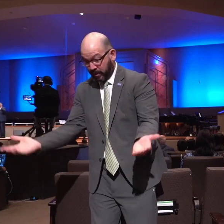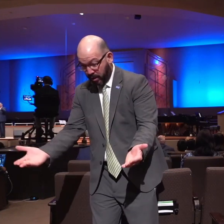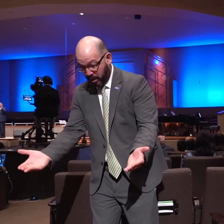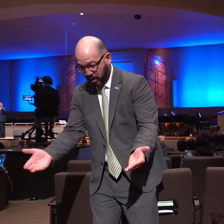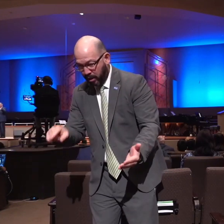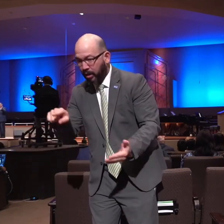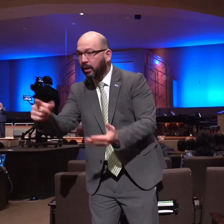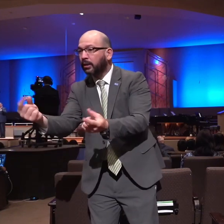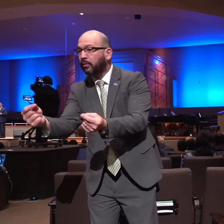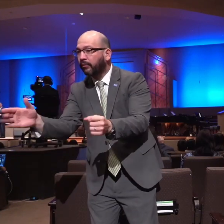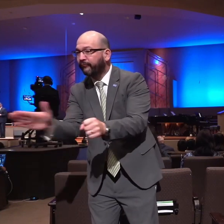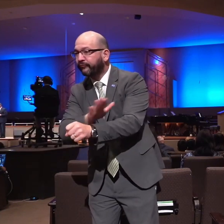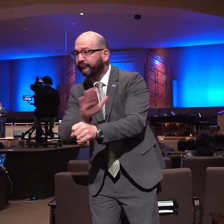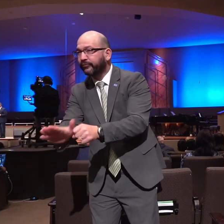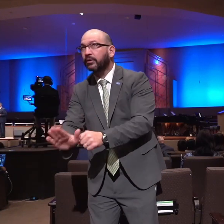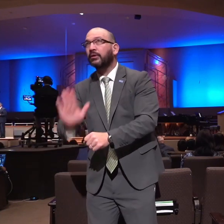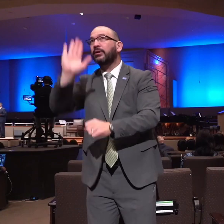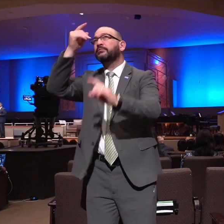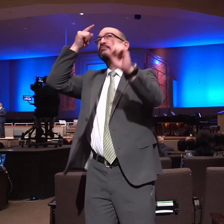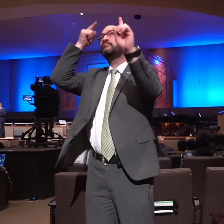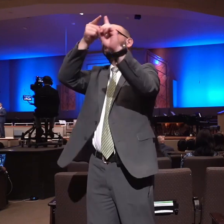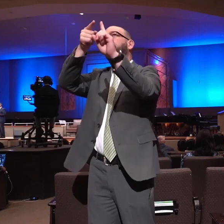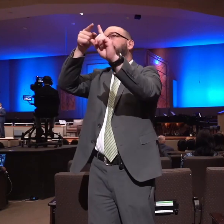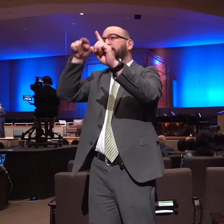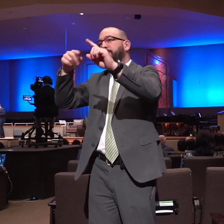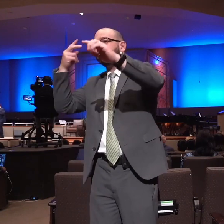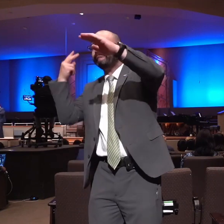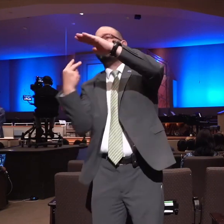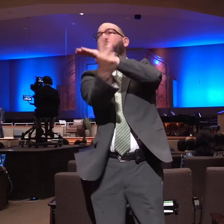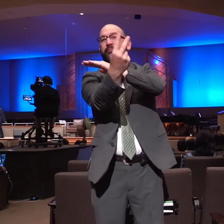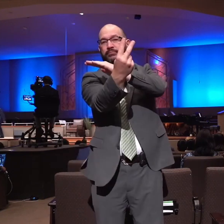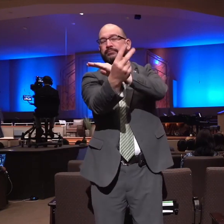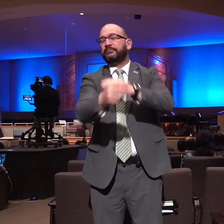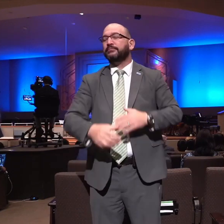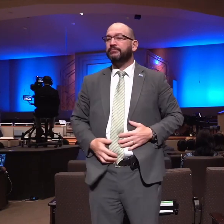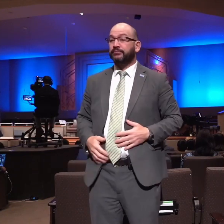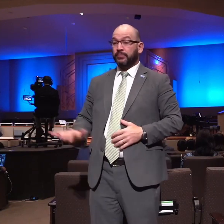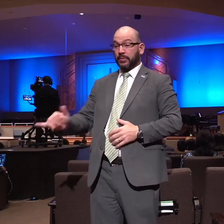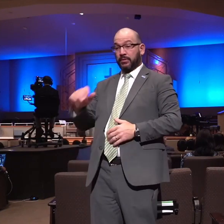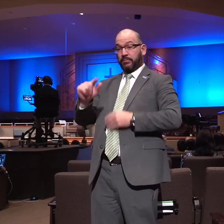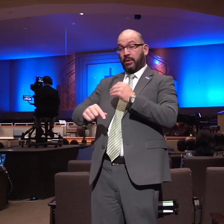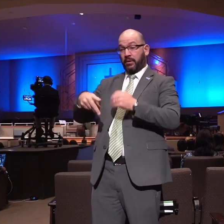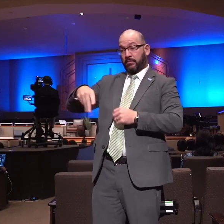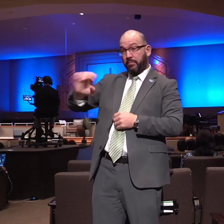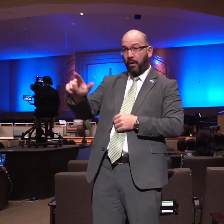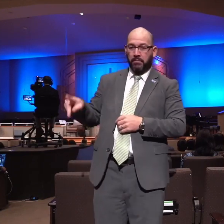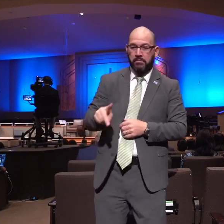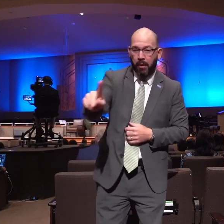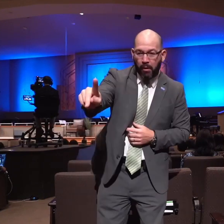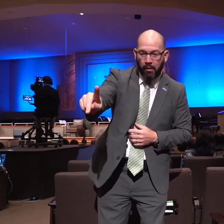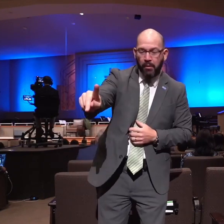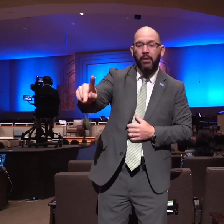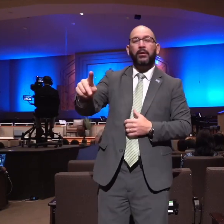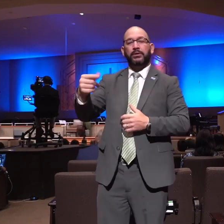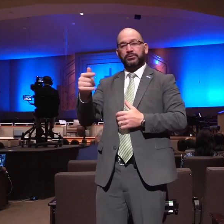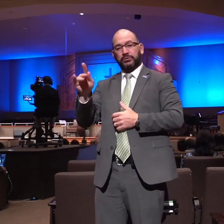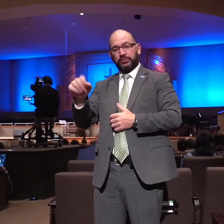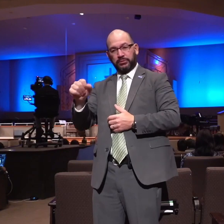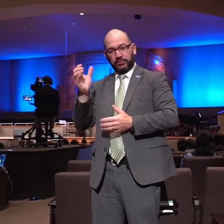that purpose as a prophet we read the same about the Apostle Paul in Galatians chapter 1 where he says in verse